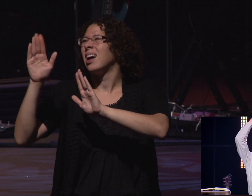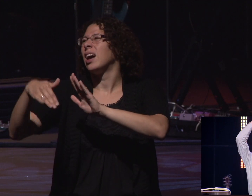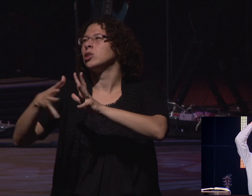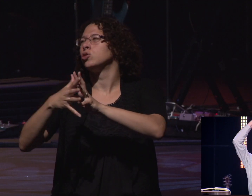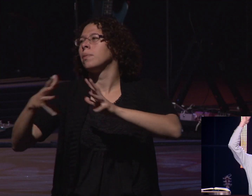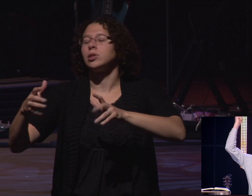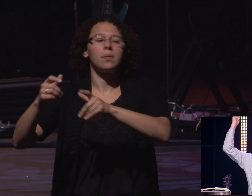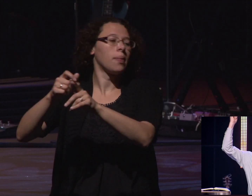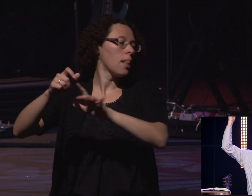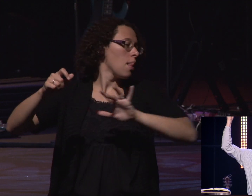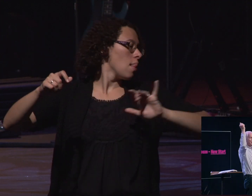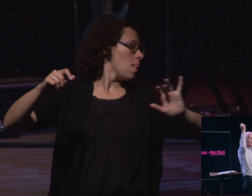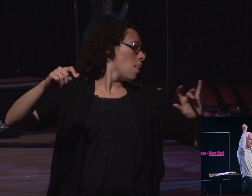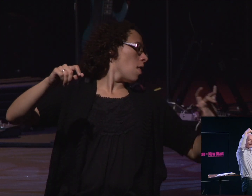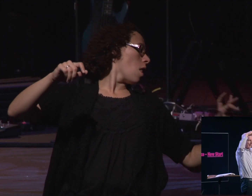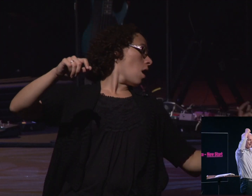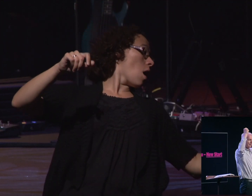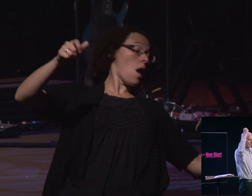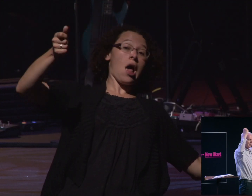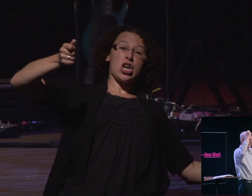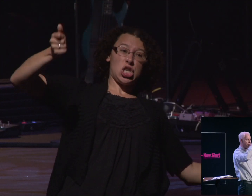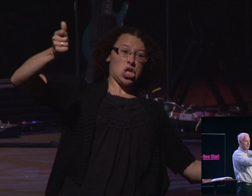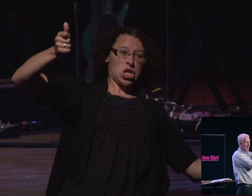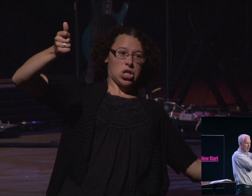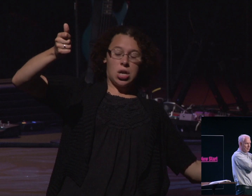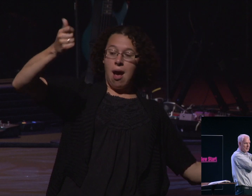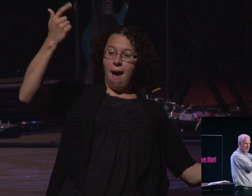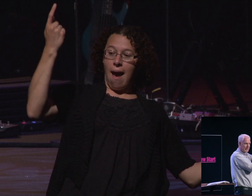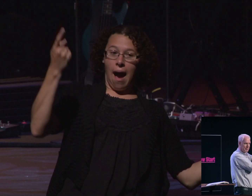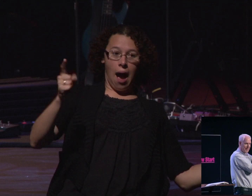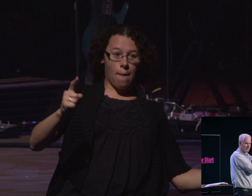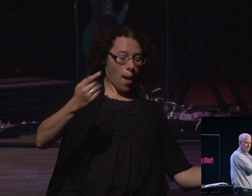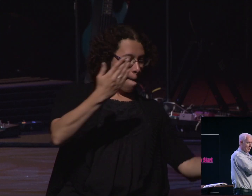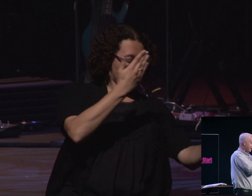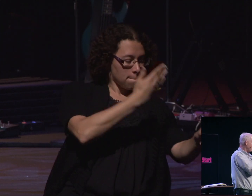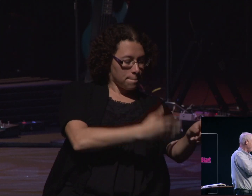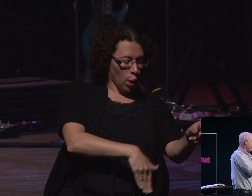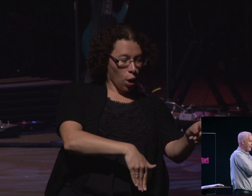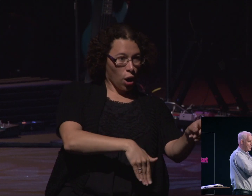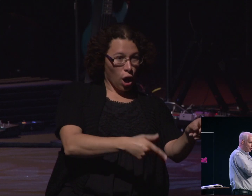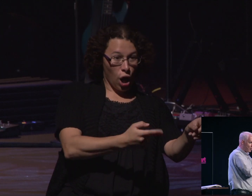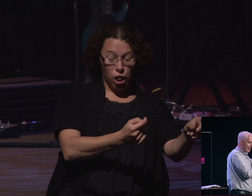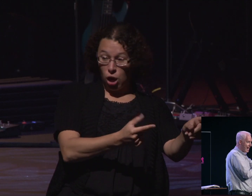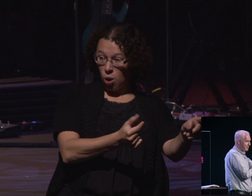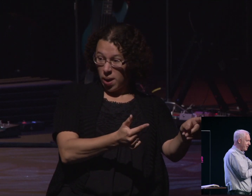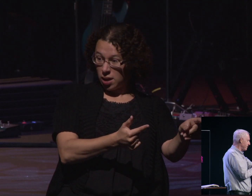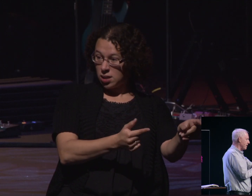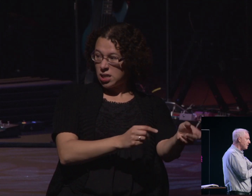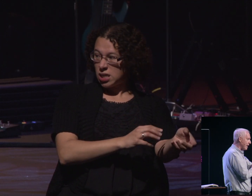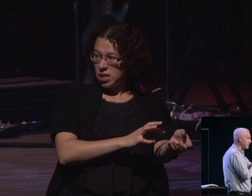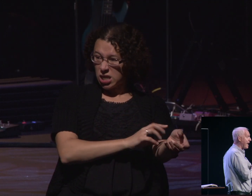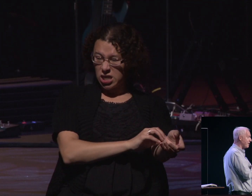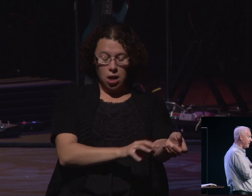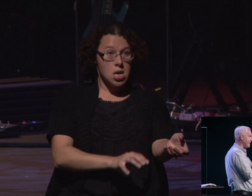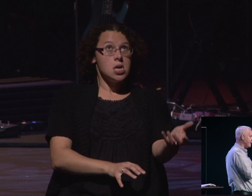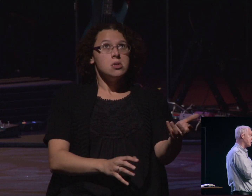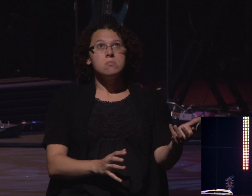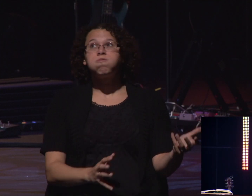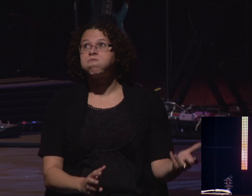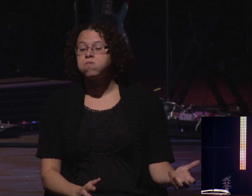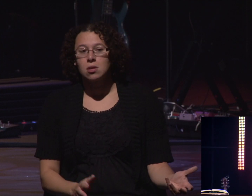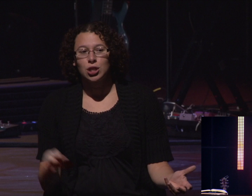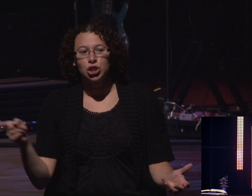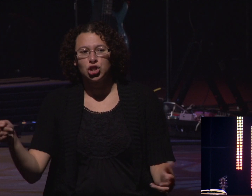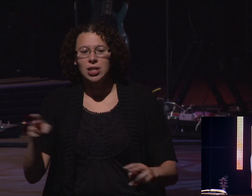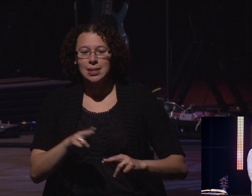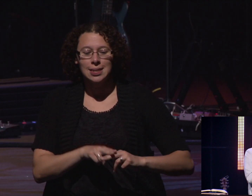on the extension ladder, changed hands. And when I did, I kind of nipped my arm just a little bit, kind of tore it up. And I was aggravated because